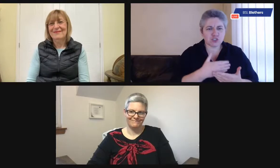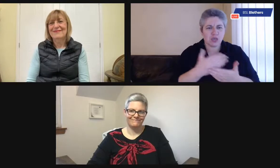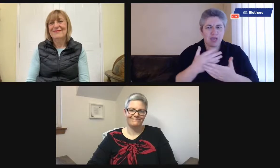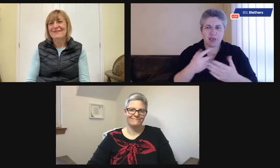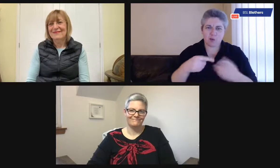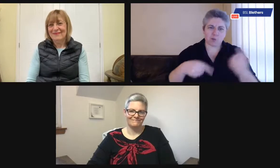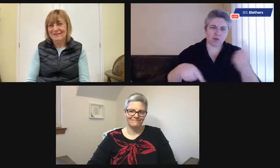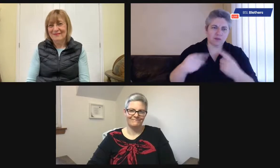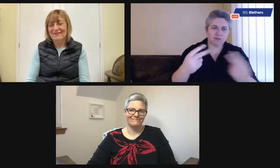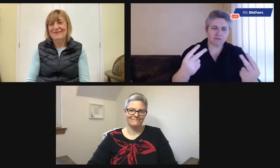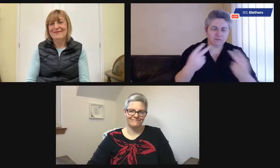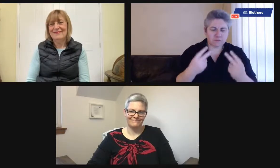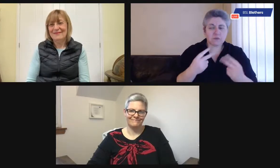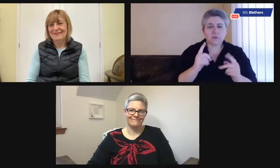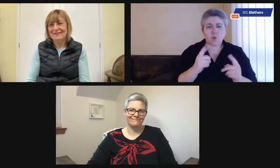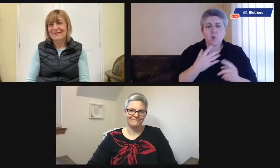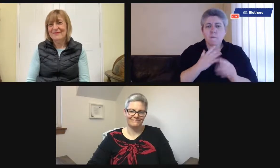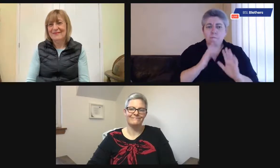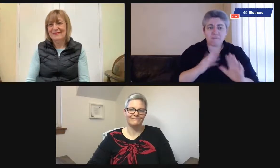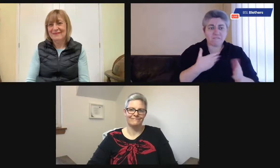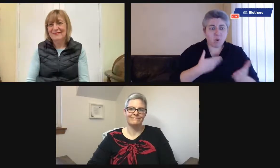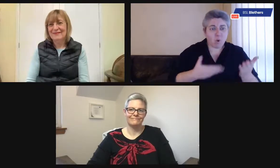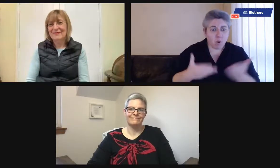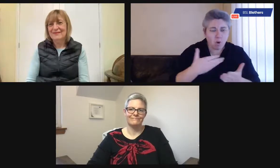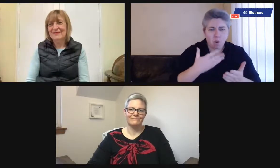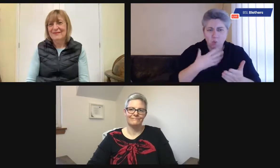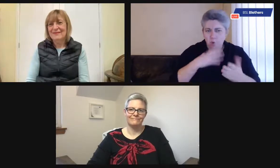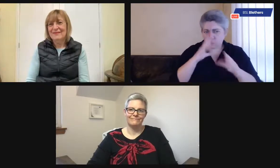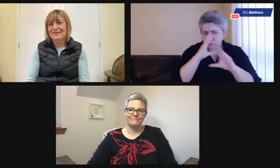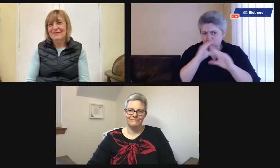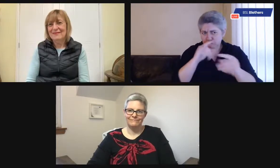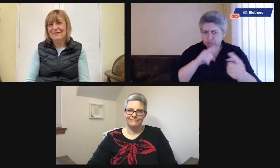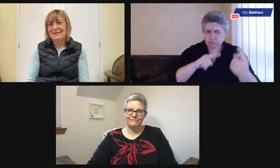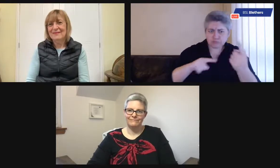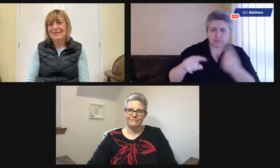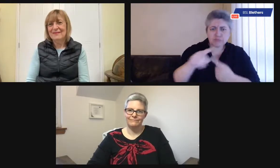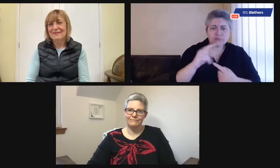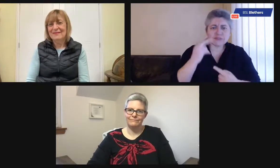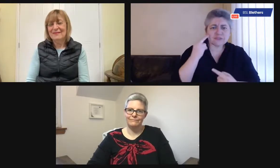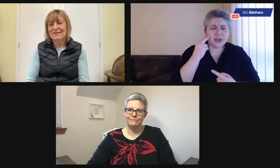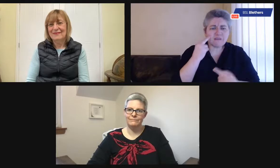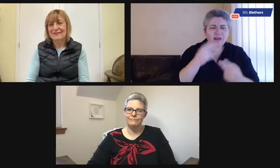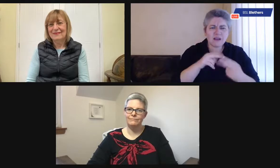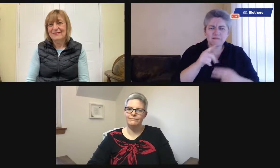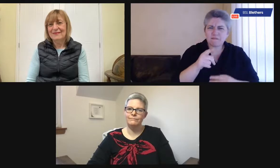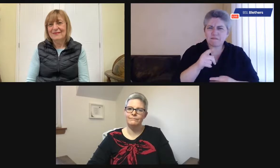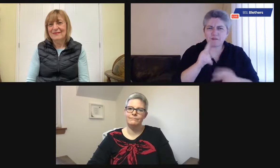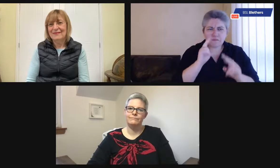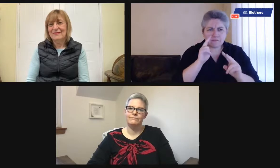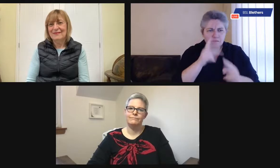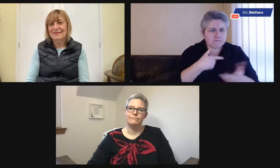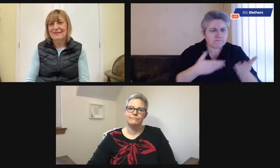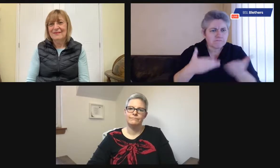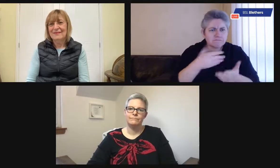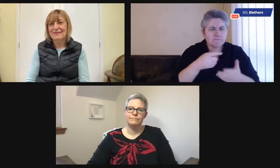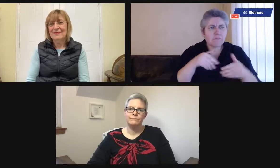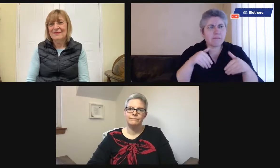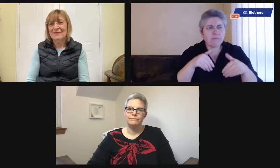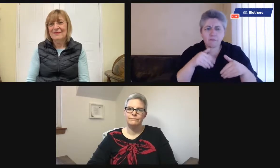quite a lot of experience between us, haven't we? And that we can share with the audience. But before we do start to blether, there